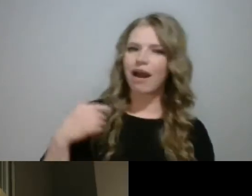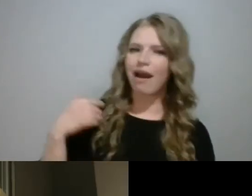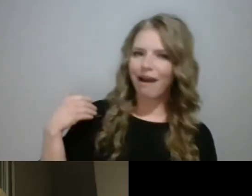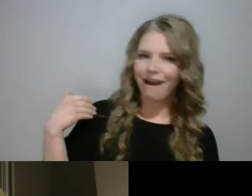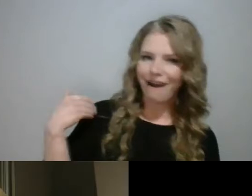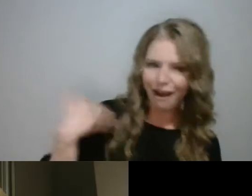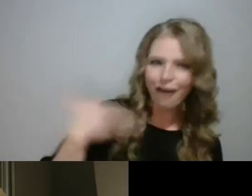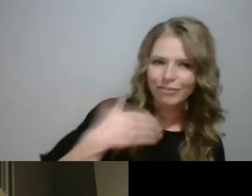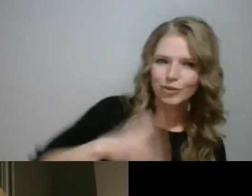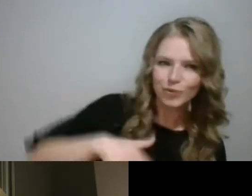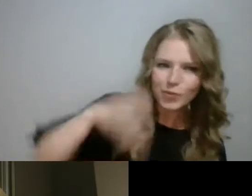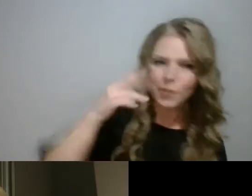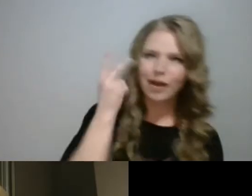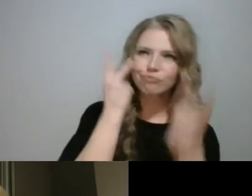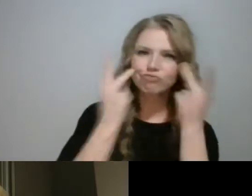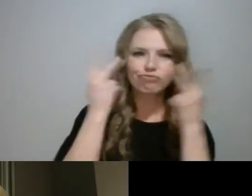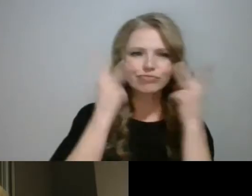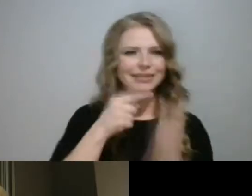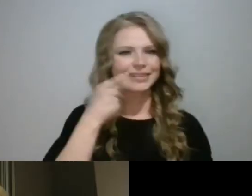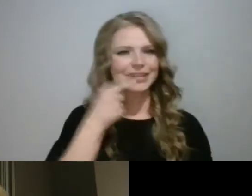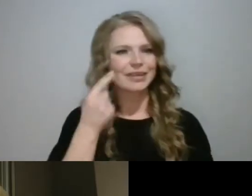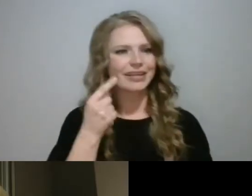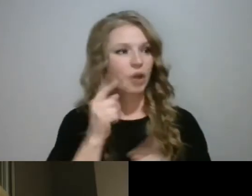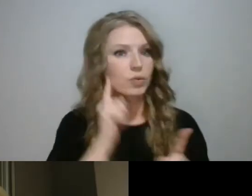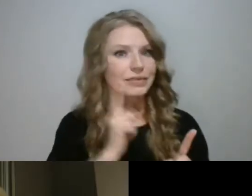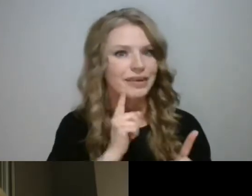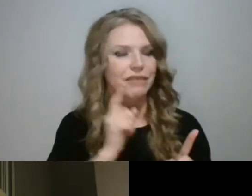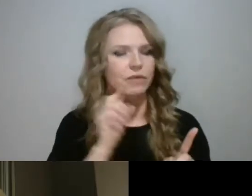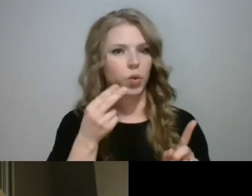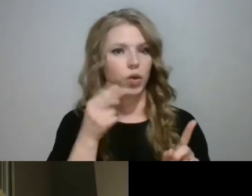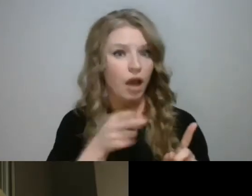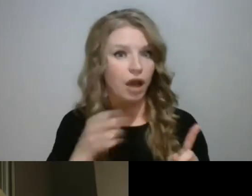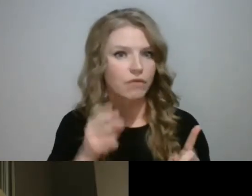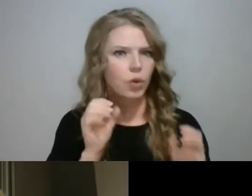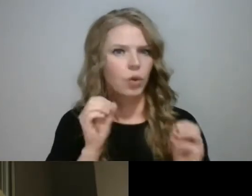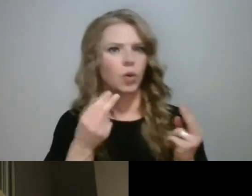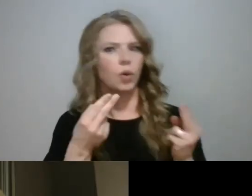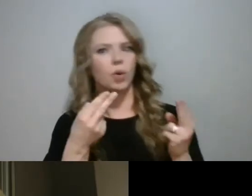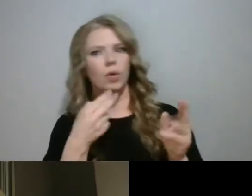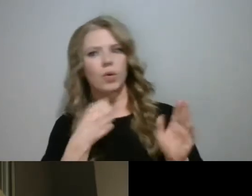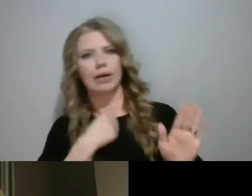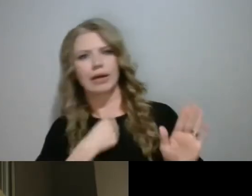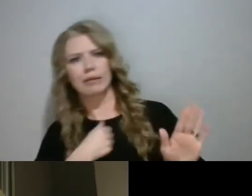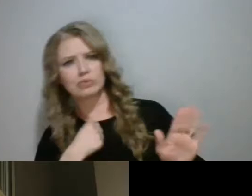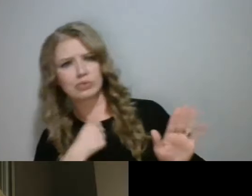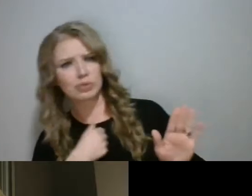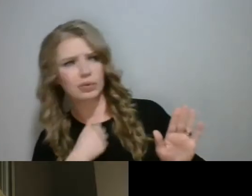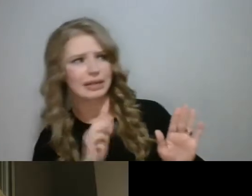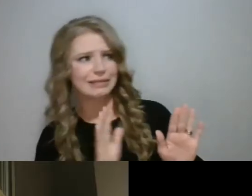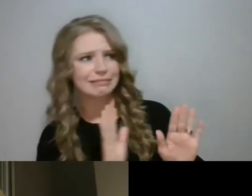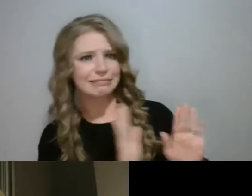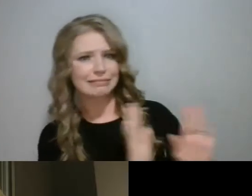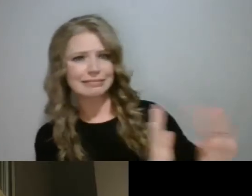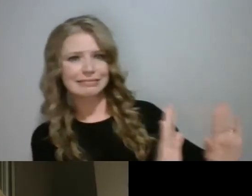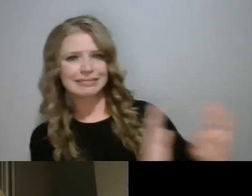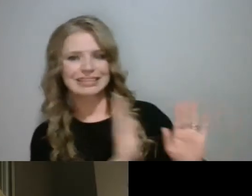And that will like go a long way to making someone feel very included. You know, whether they be deaf or hard